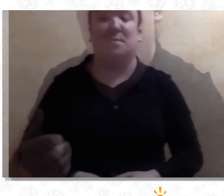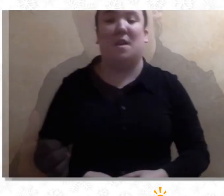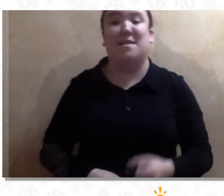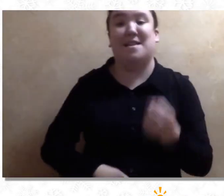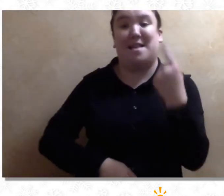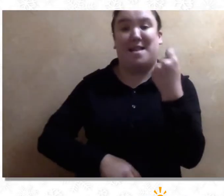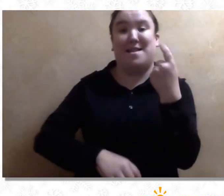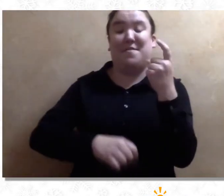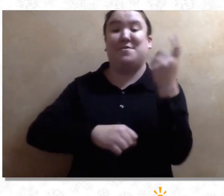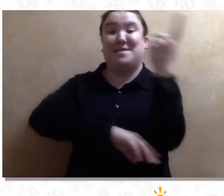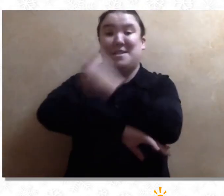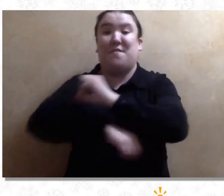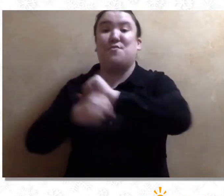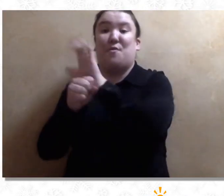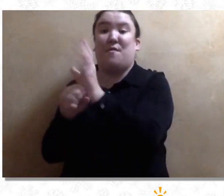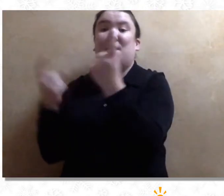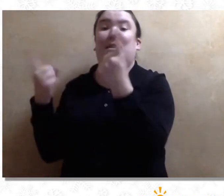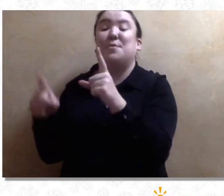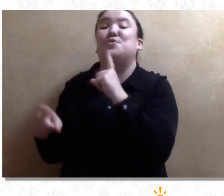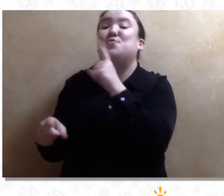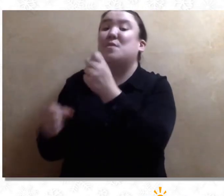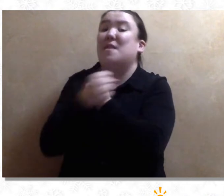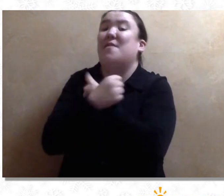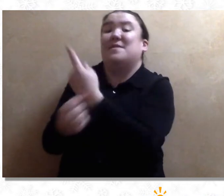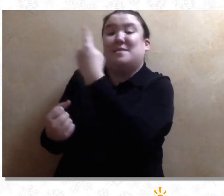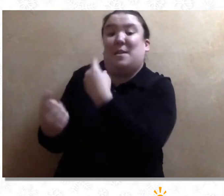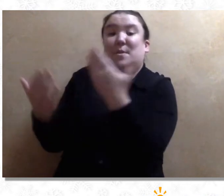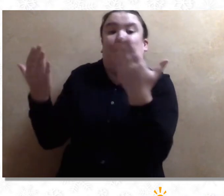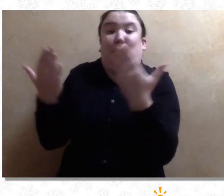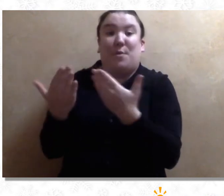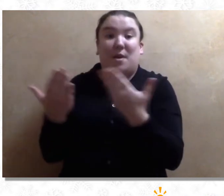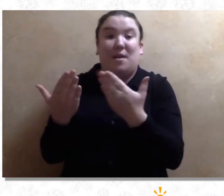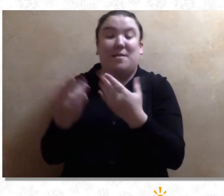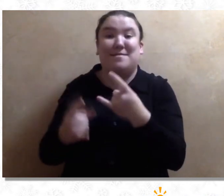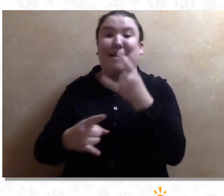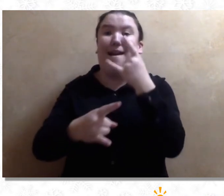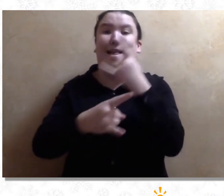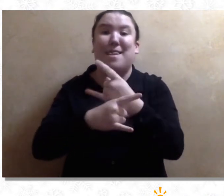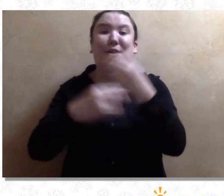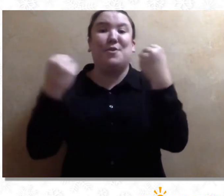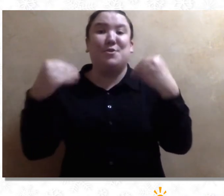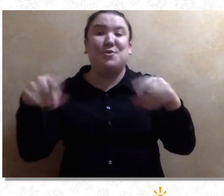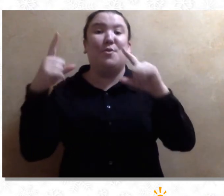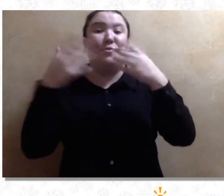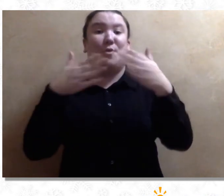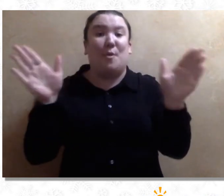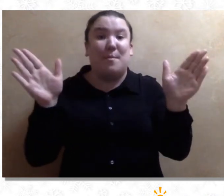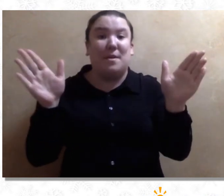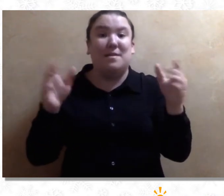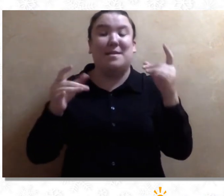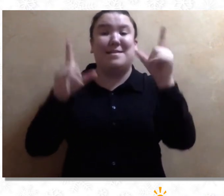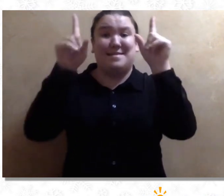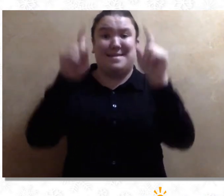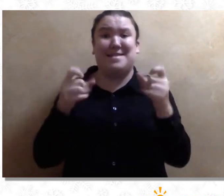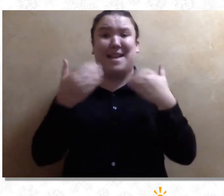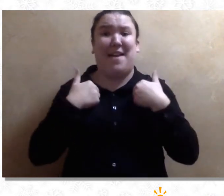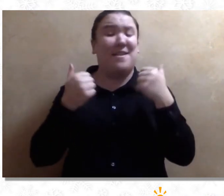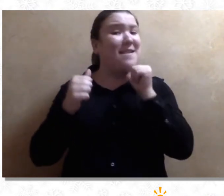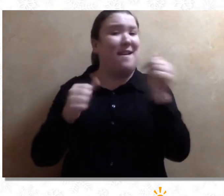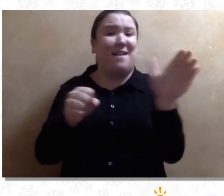On the eleventh day of COVID, my true love said to me, Liquor stores open, Tests hard to